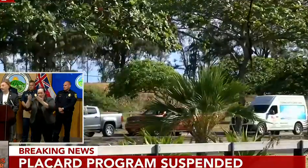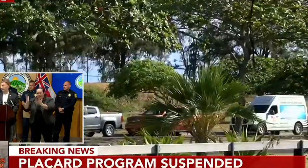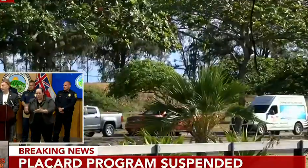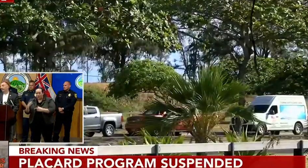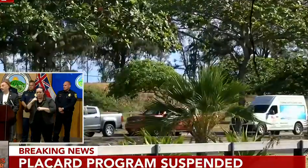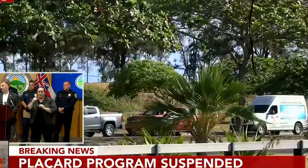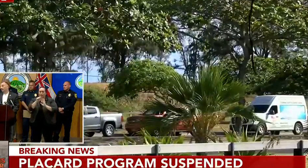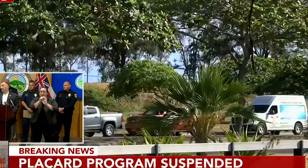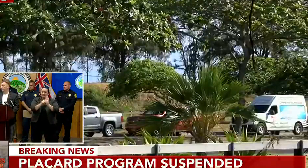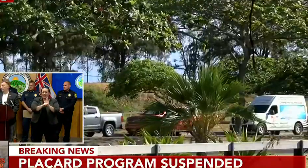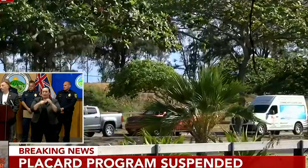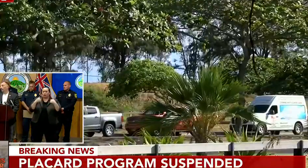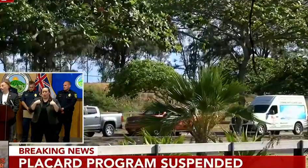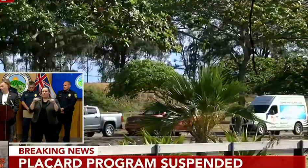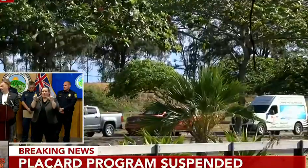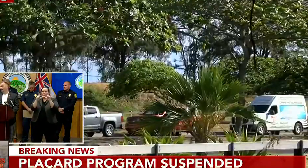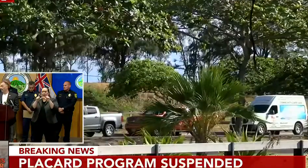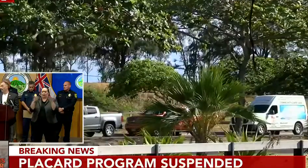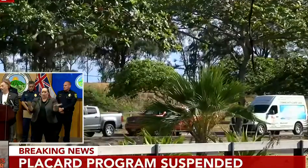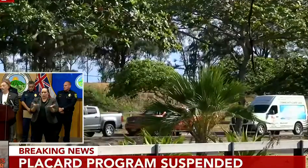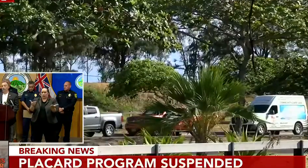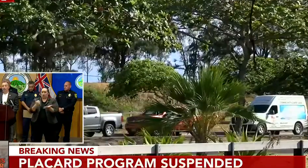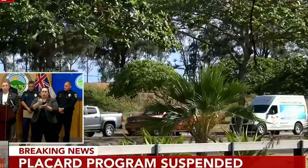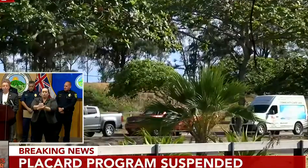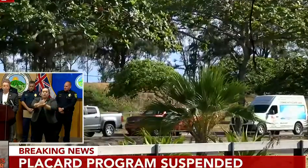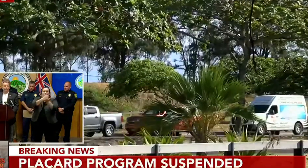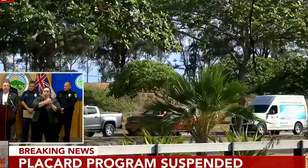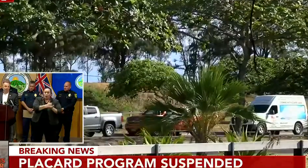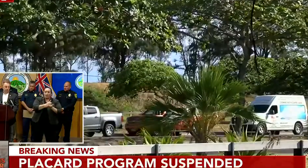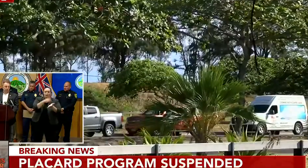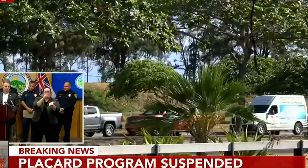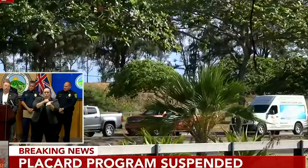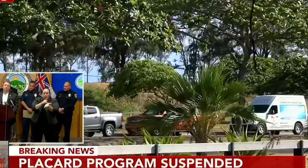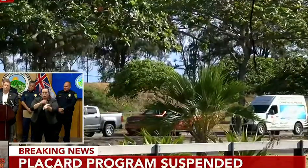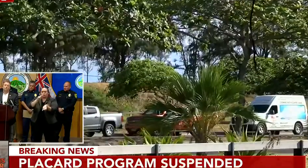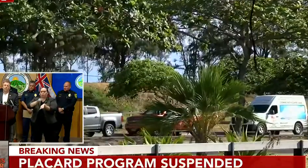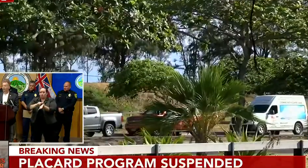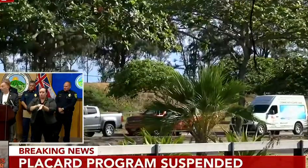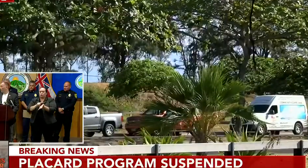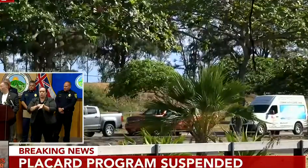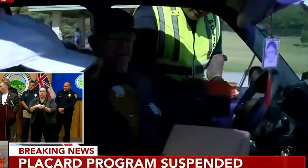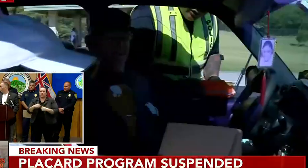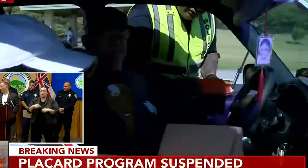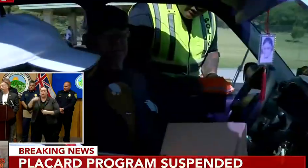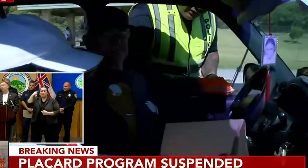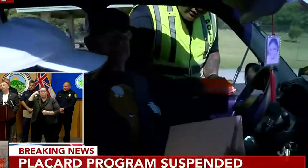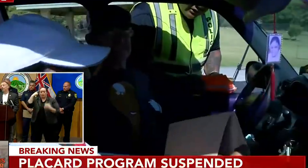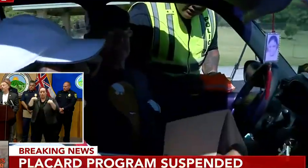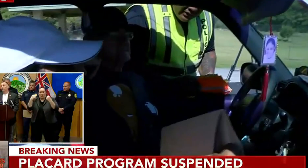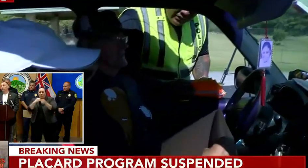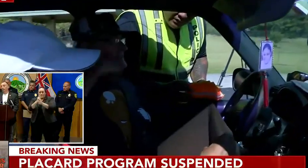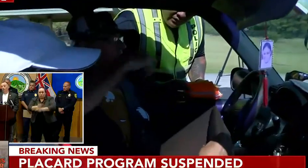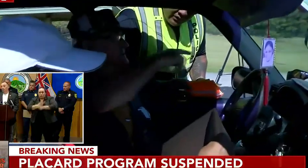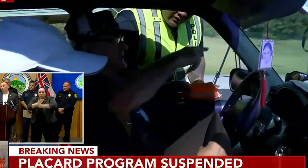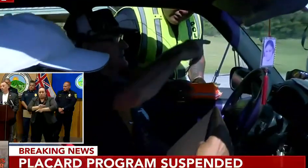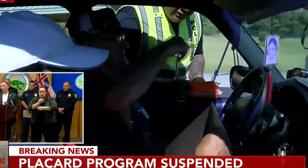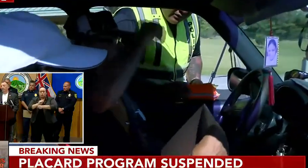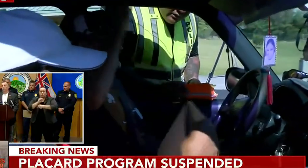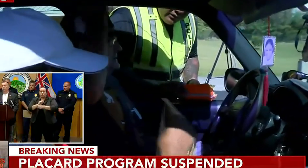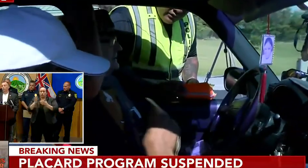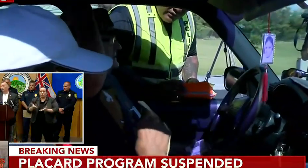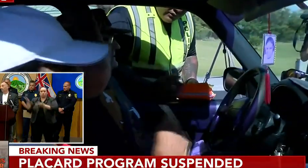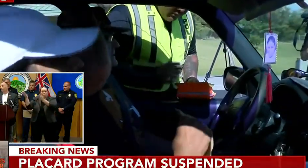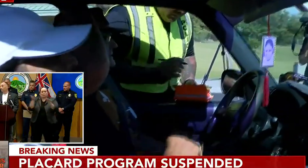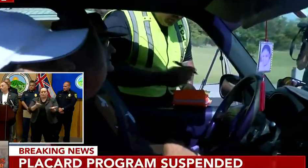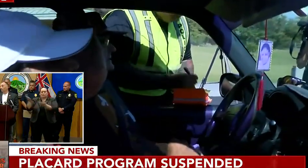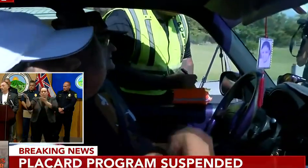state, to have licenses here in Hawaii into practice. We'll be bringing hundreds and hundreds of mental health care workers into the state in partnership, not